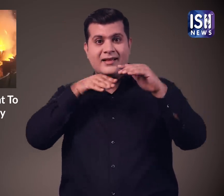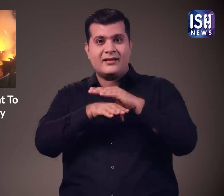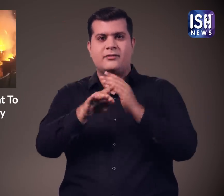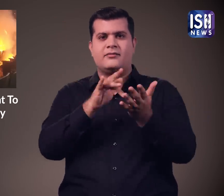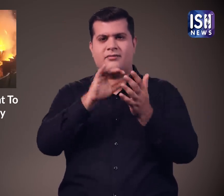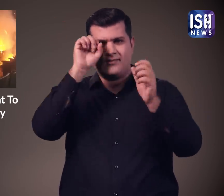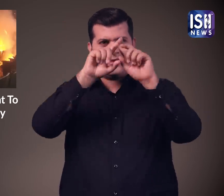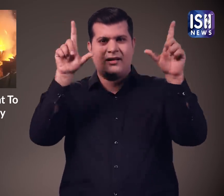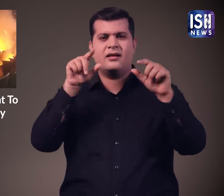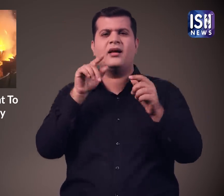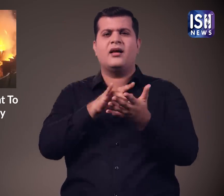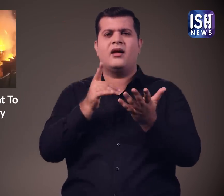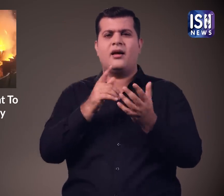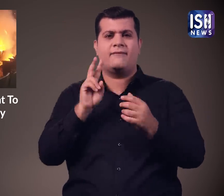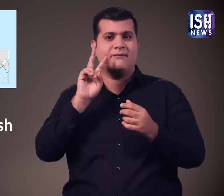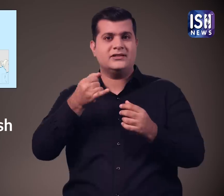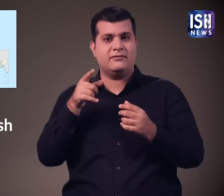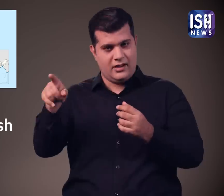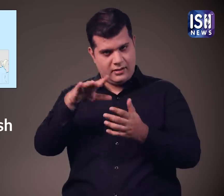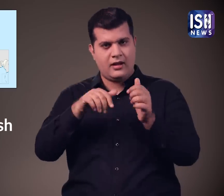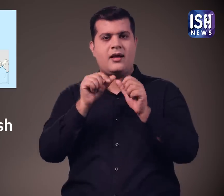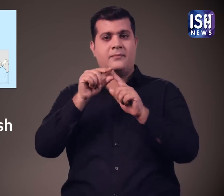The movie was screened in Vijaywada's Apsara Theatre.